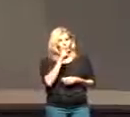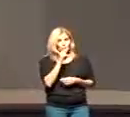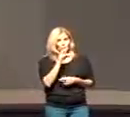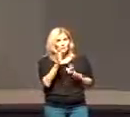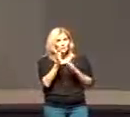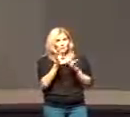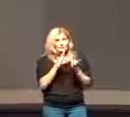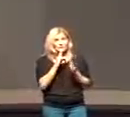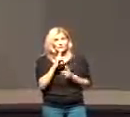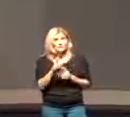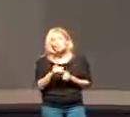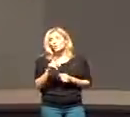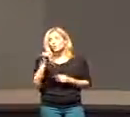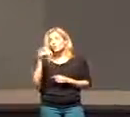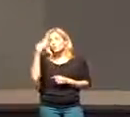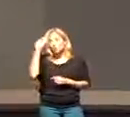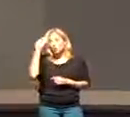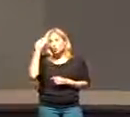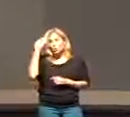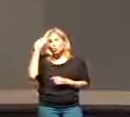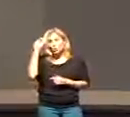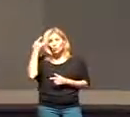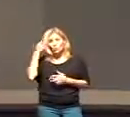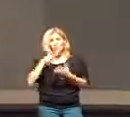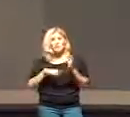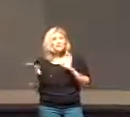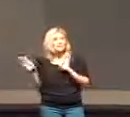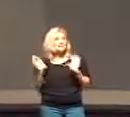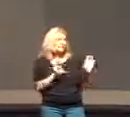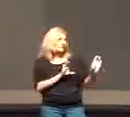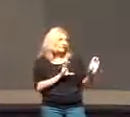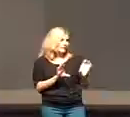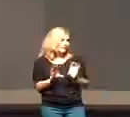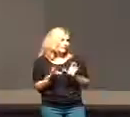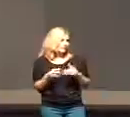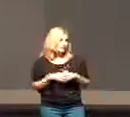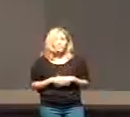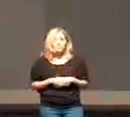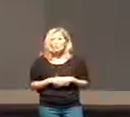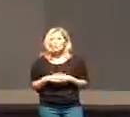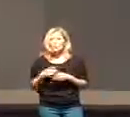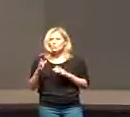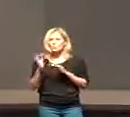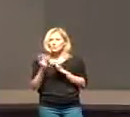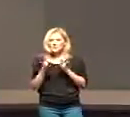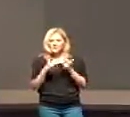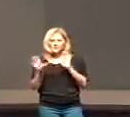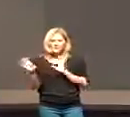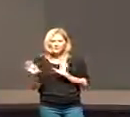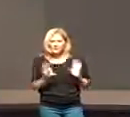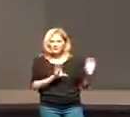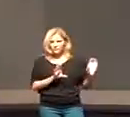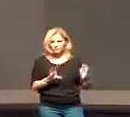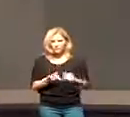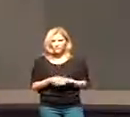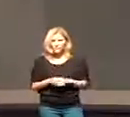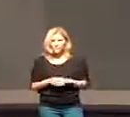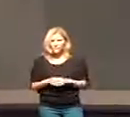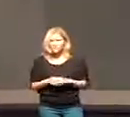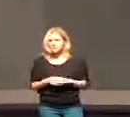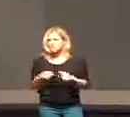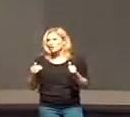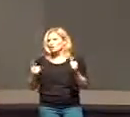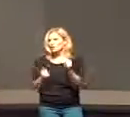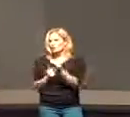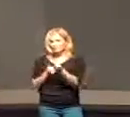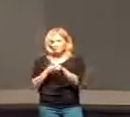secondly, we need to know what Jesus did. We need to know what Jesus did. So follow the